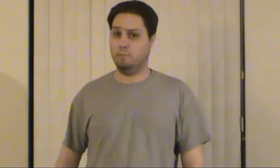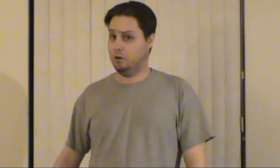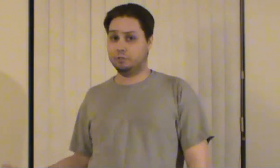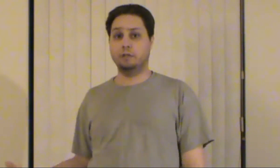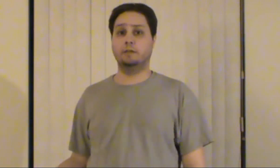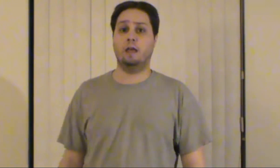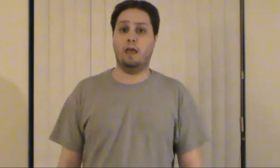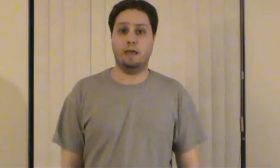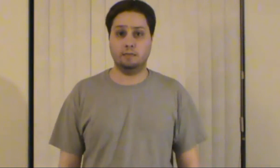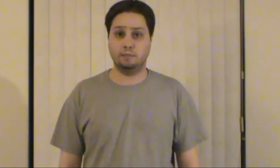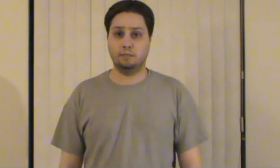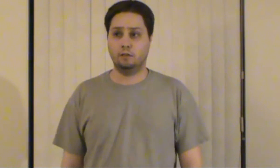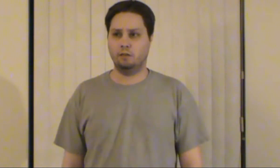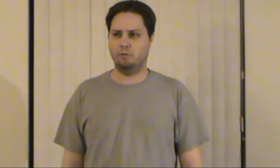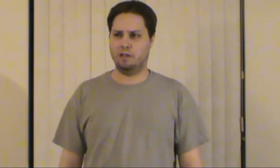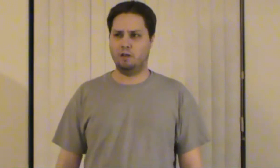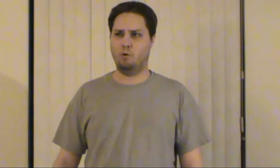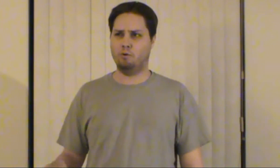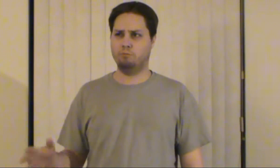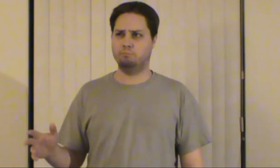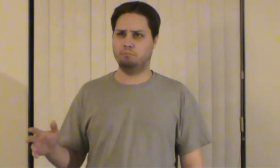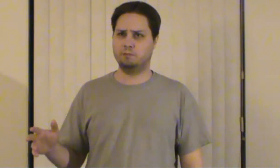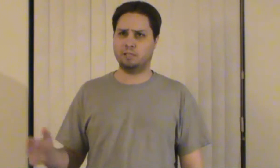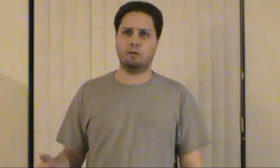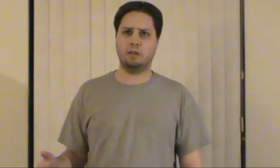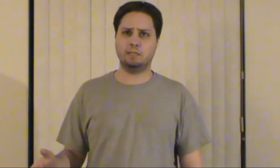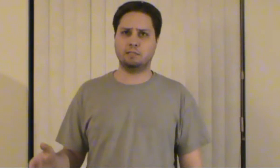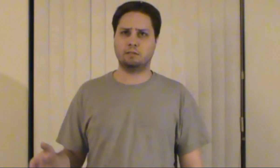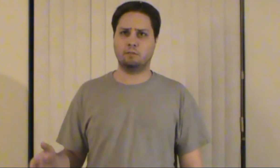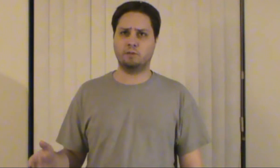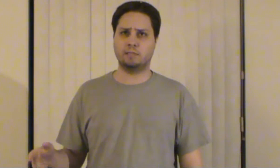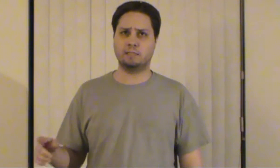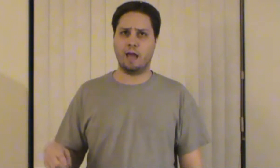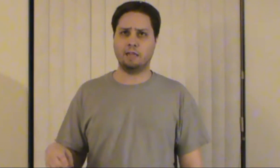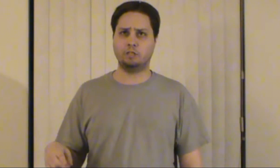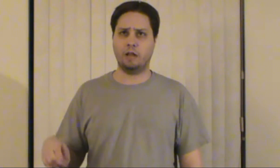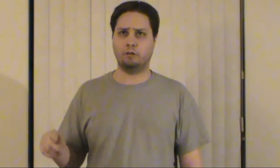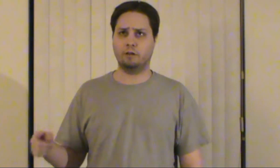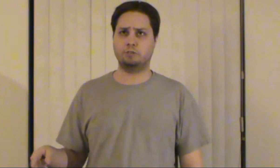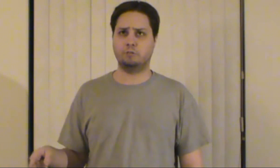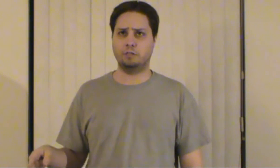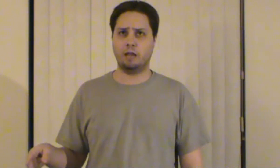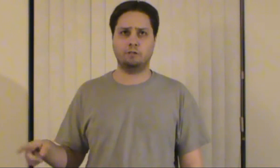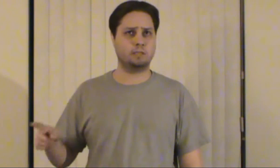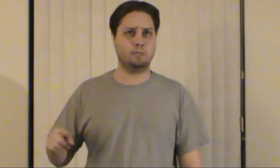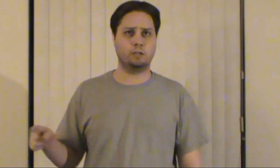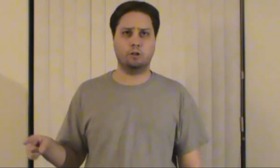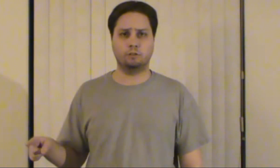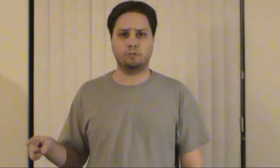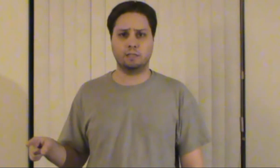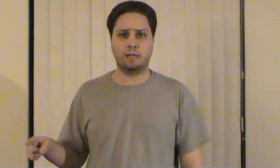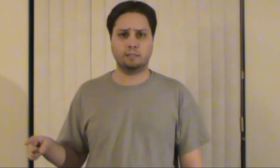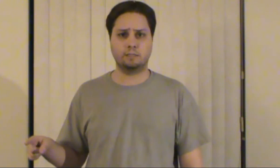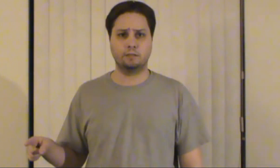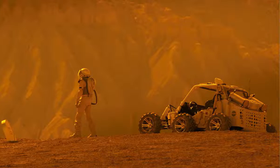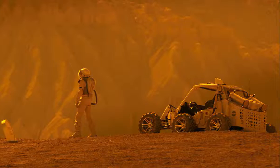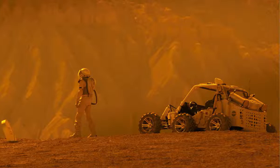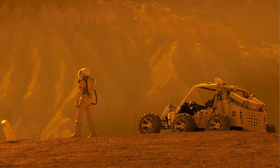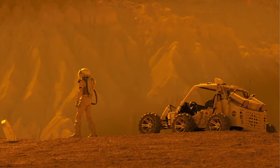The Martian, and there was a whole series, was it Science Channel or History Channel, something along those lines. And it has that